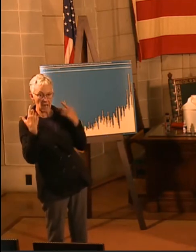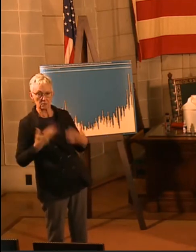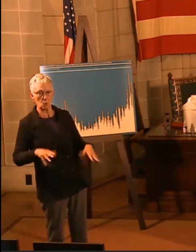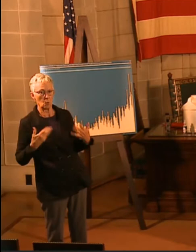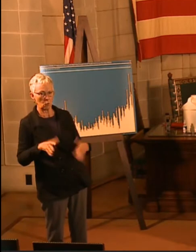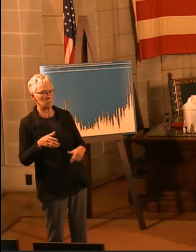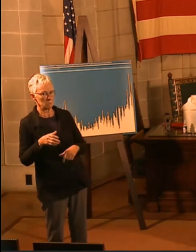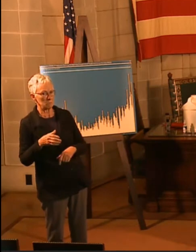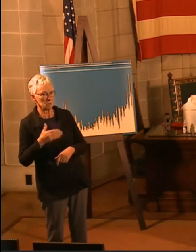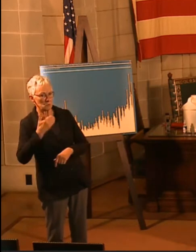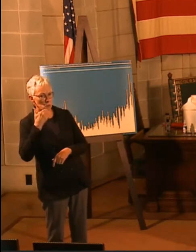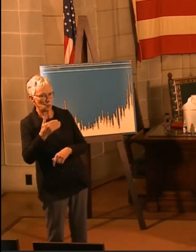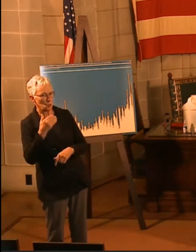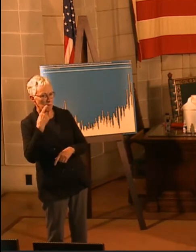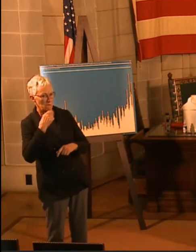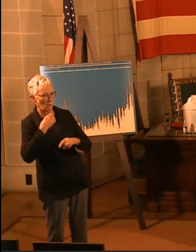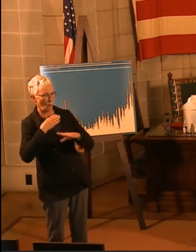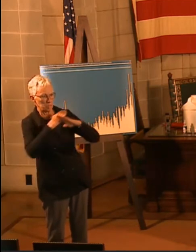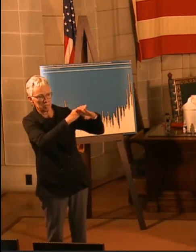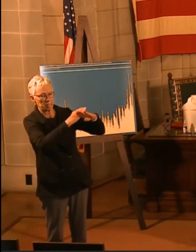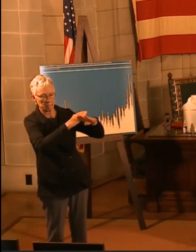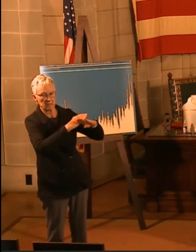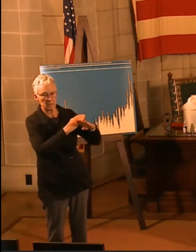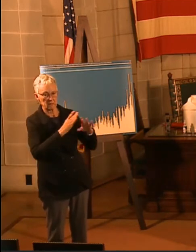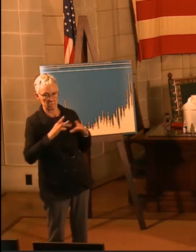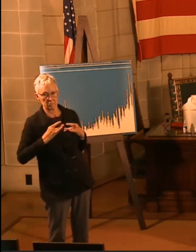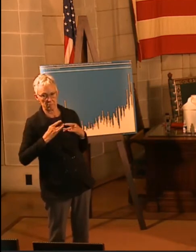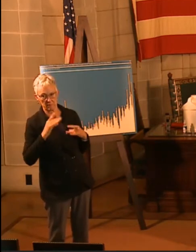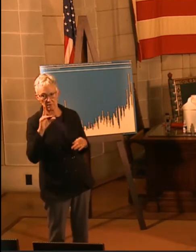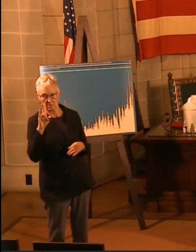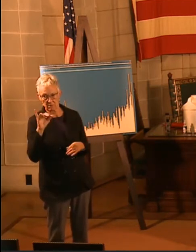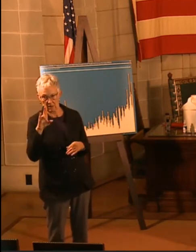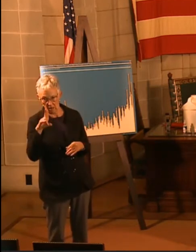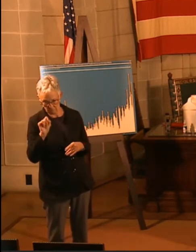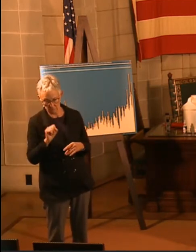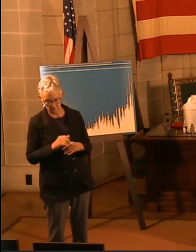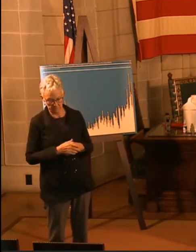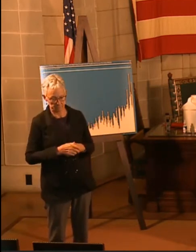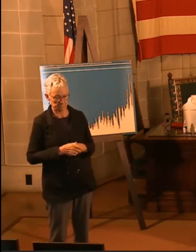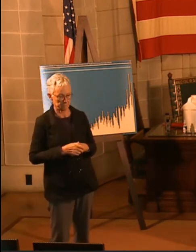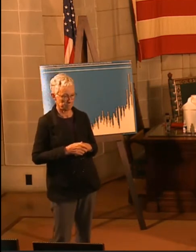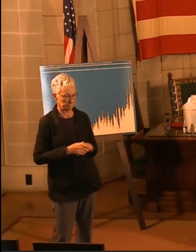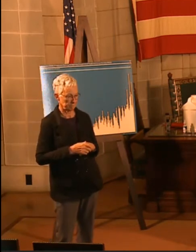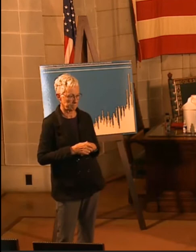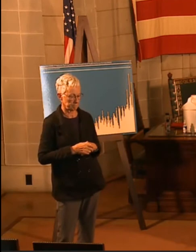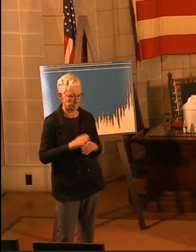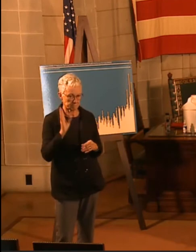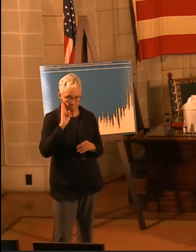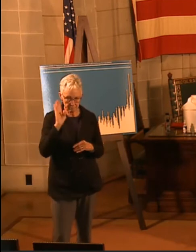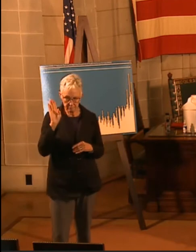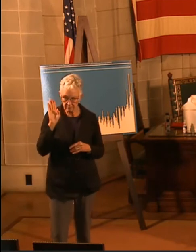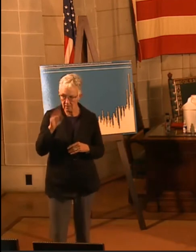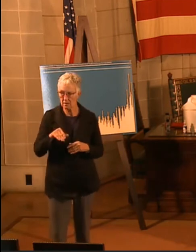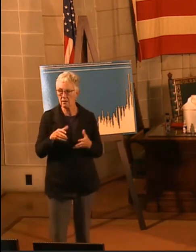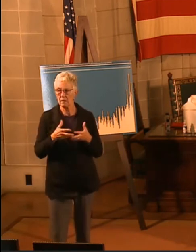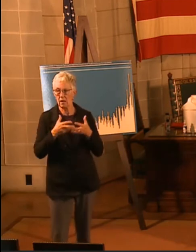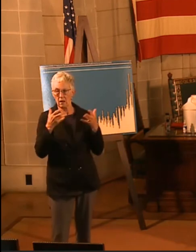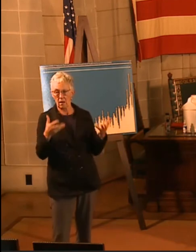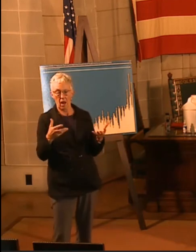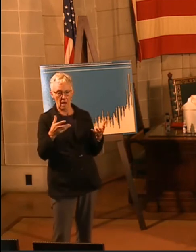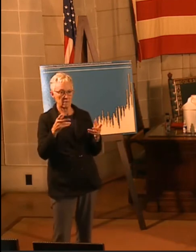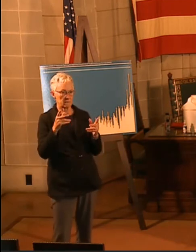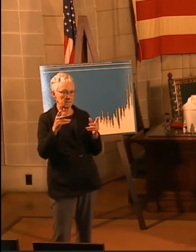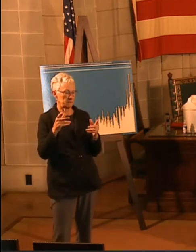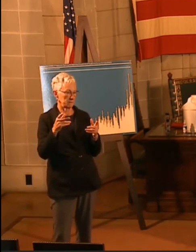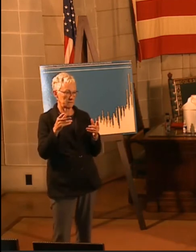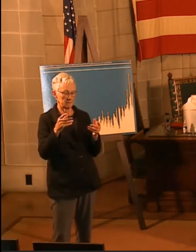along with all of these other provisions that we have to protect ourselves. So, I know that there's been a lot of misinformation,